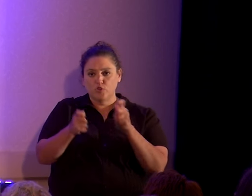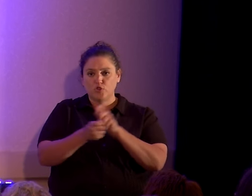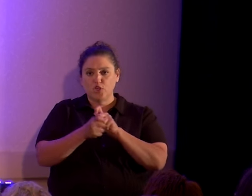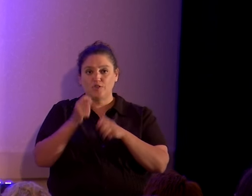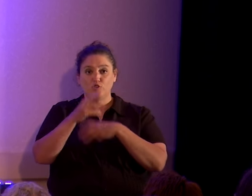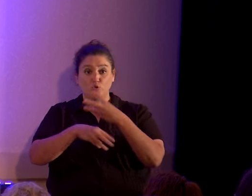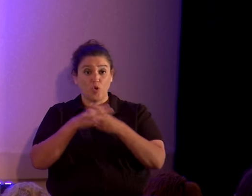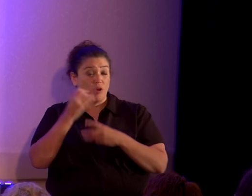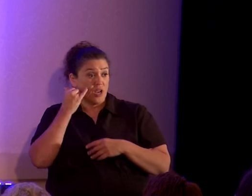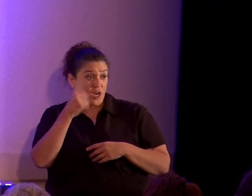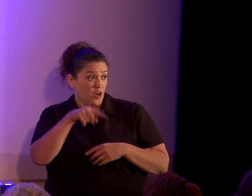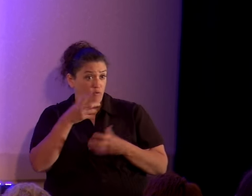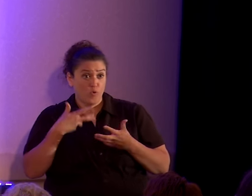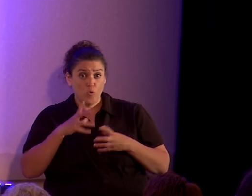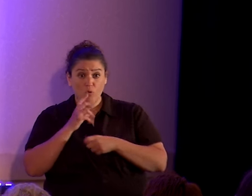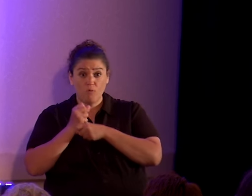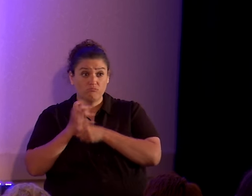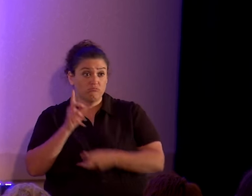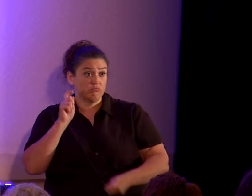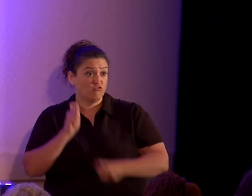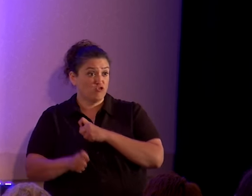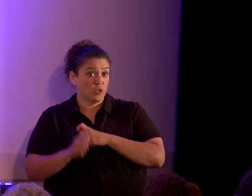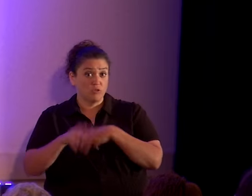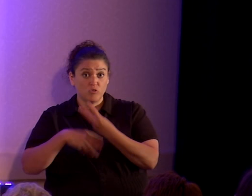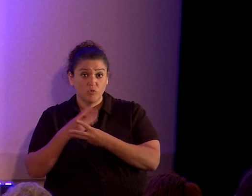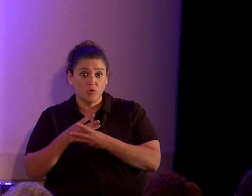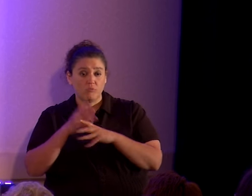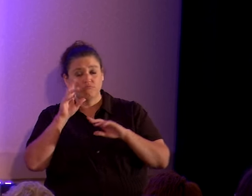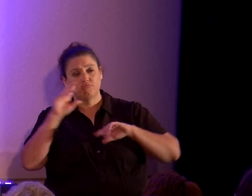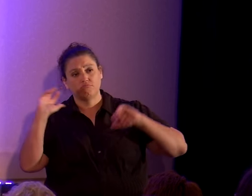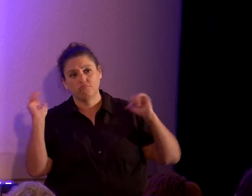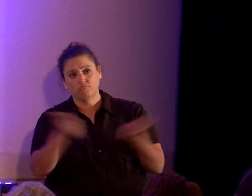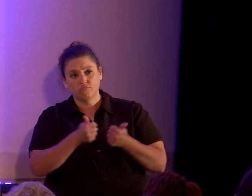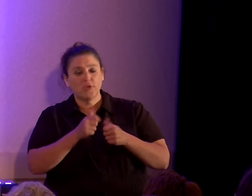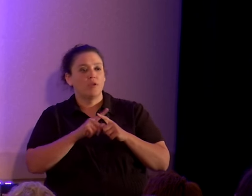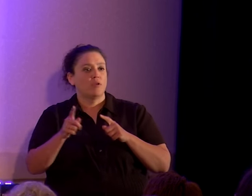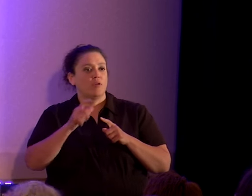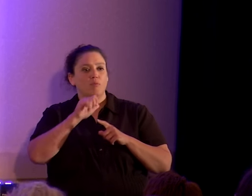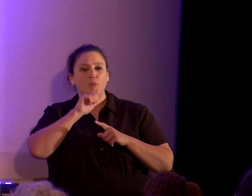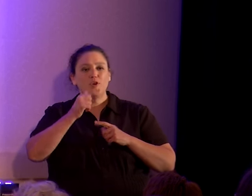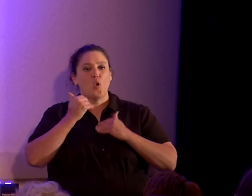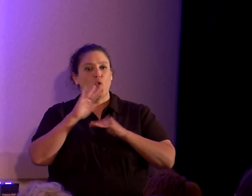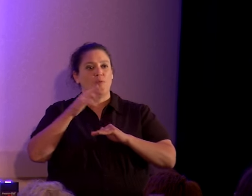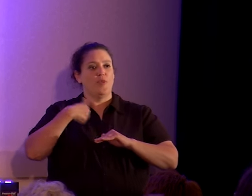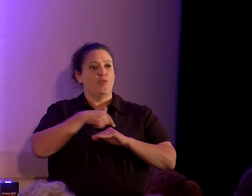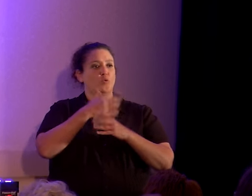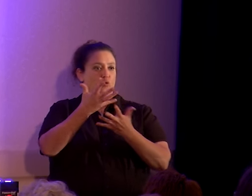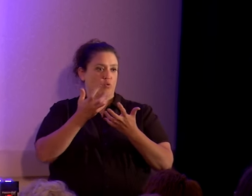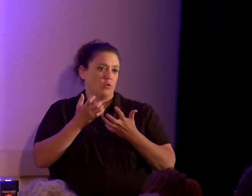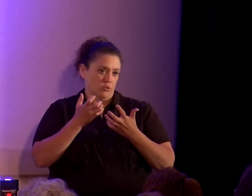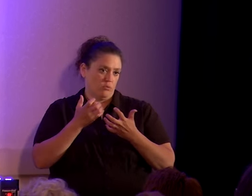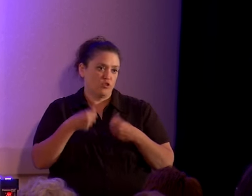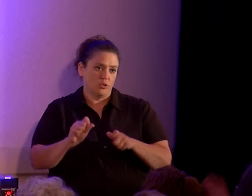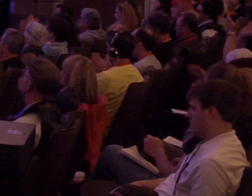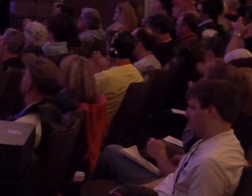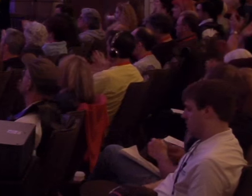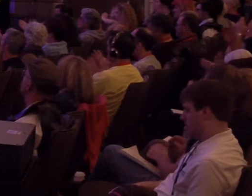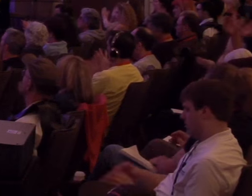And if you don't want to change the world, that's your pro. Don't get in the way of those of us who do. Thank you.